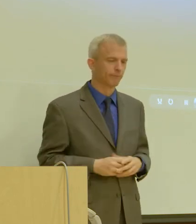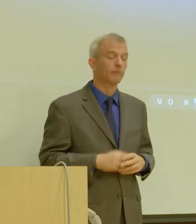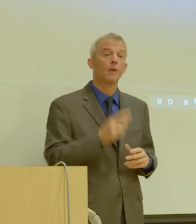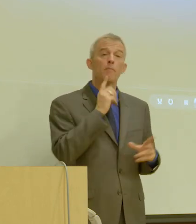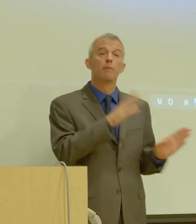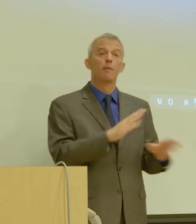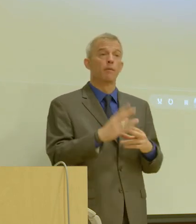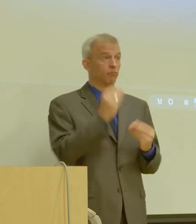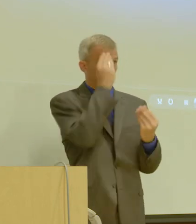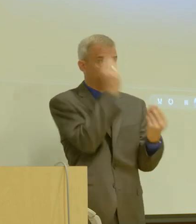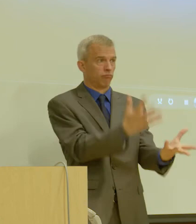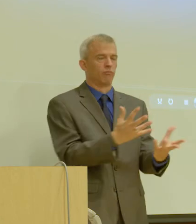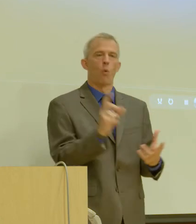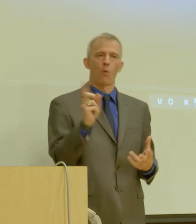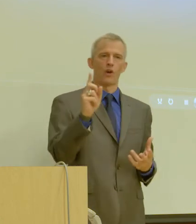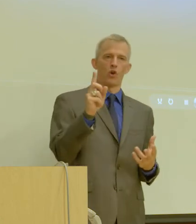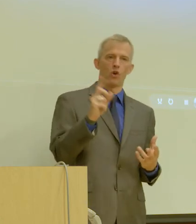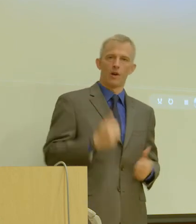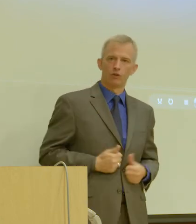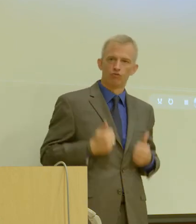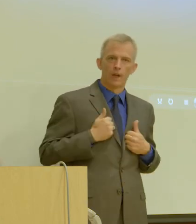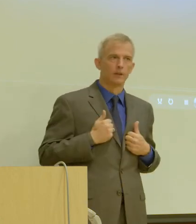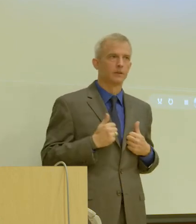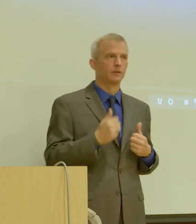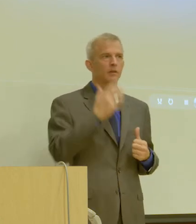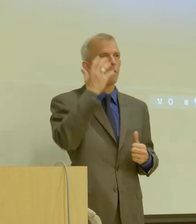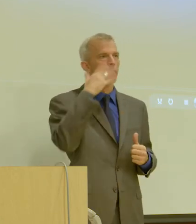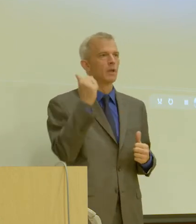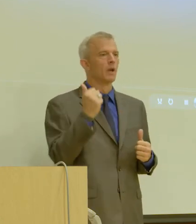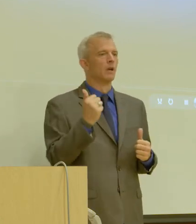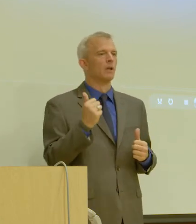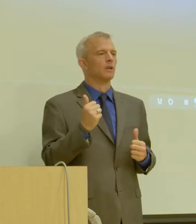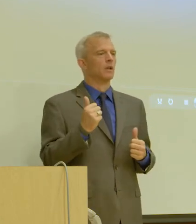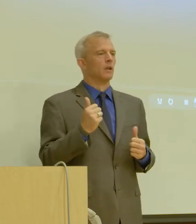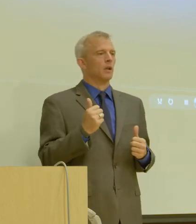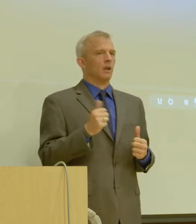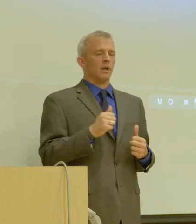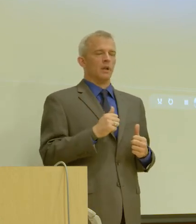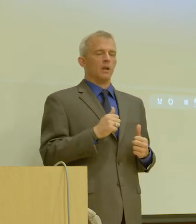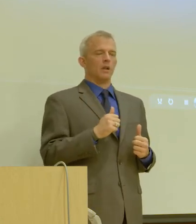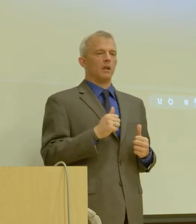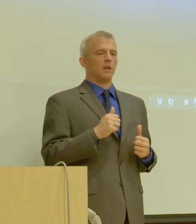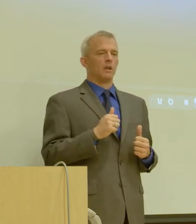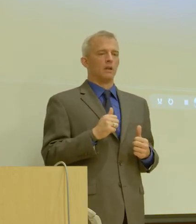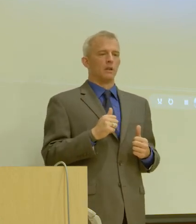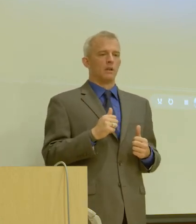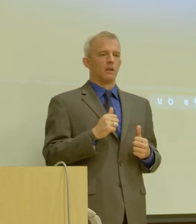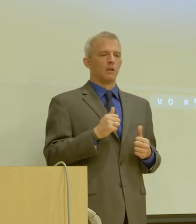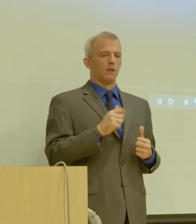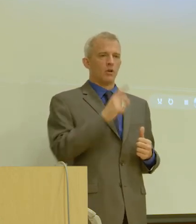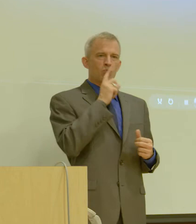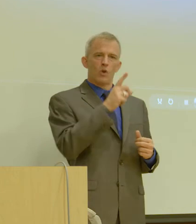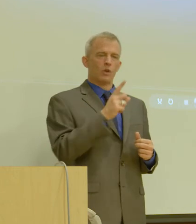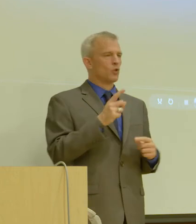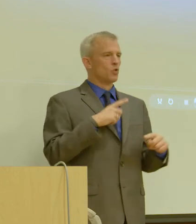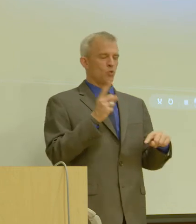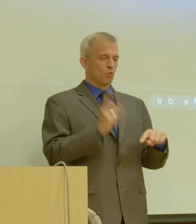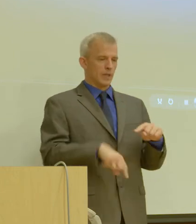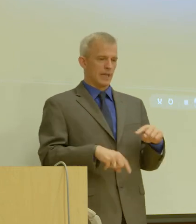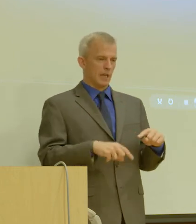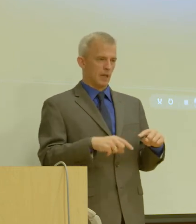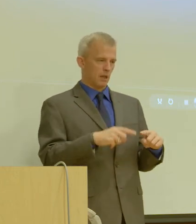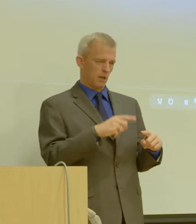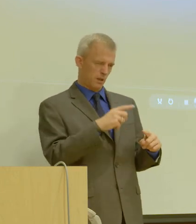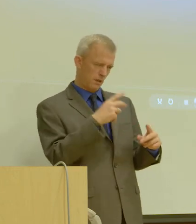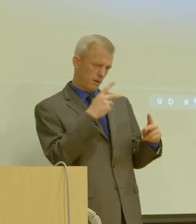your location because location accuracies, particularly in the cellular arena, cannot really be totally relied upon. So,